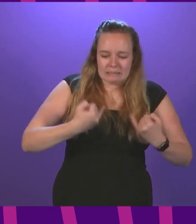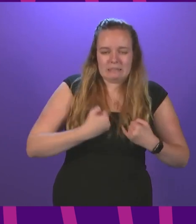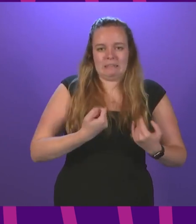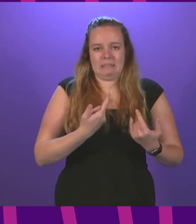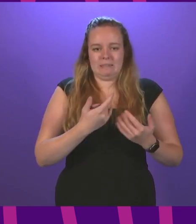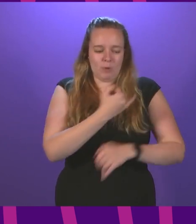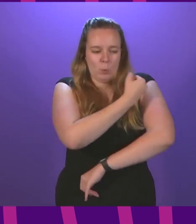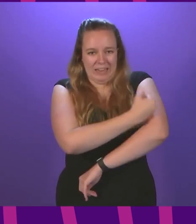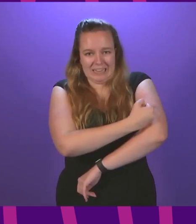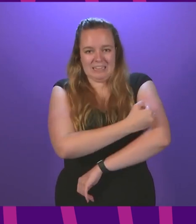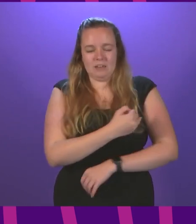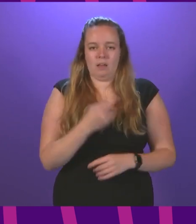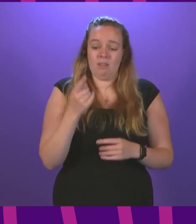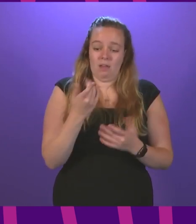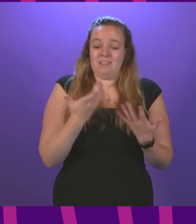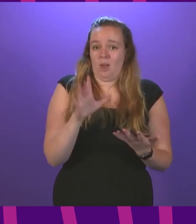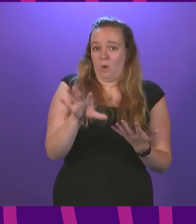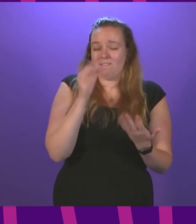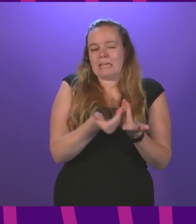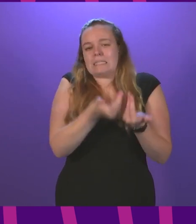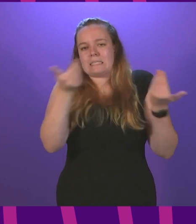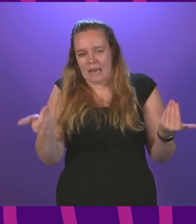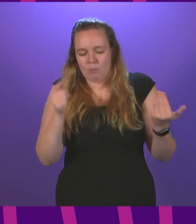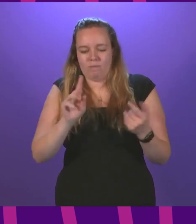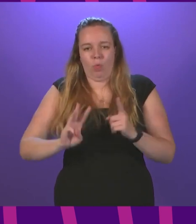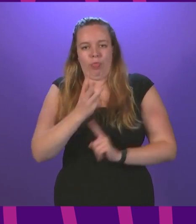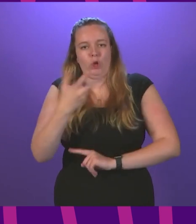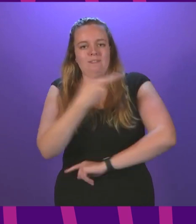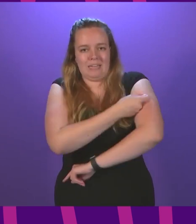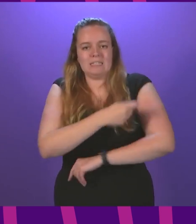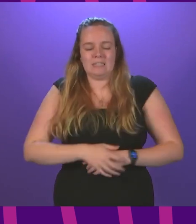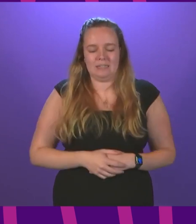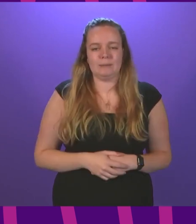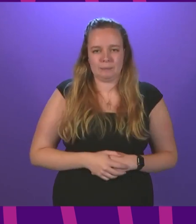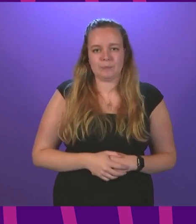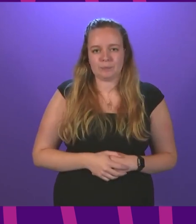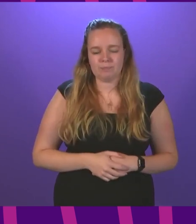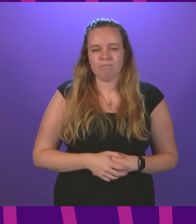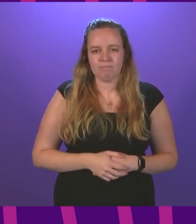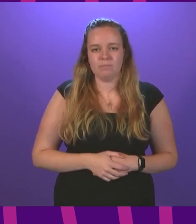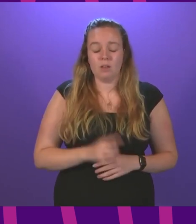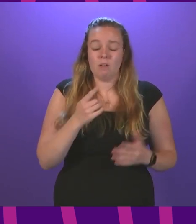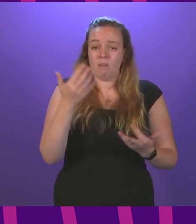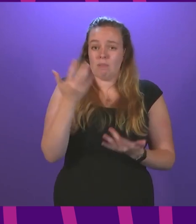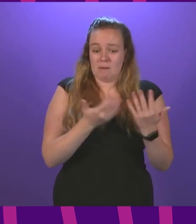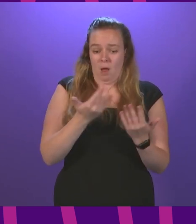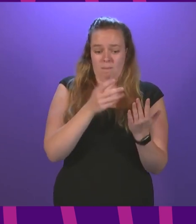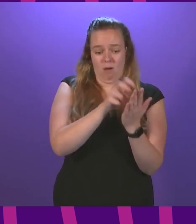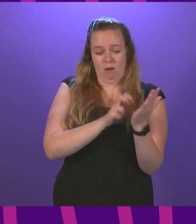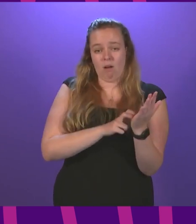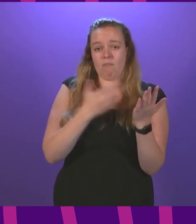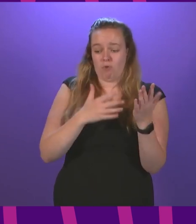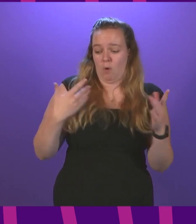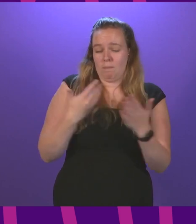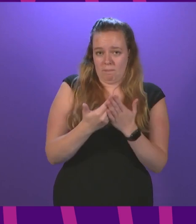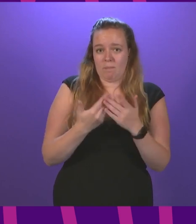immunocompromised are being invited separately for a third dose. Presiding officer, the figures reported over the